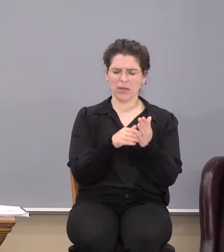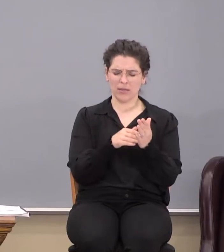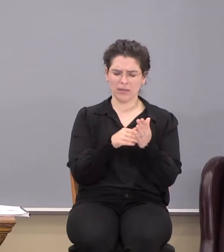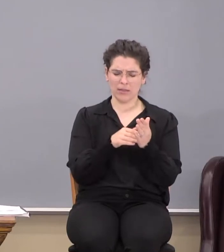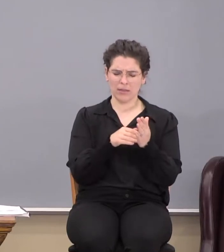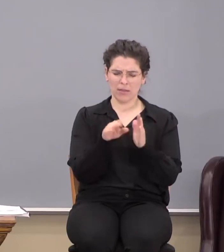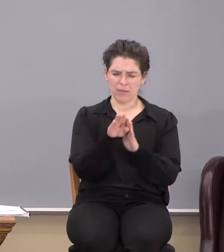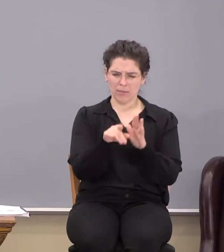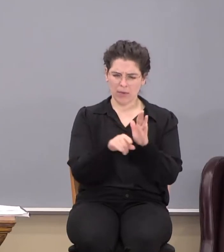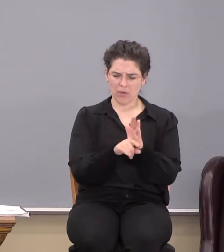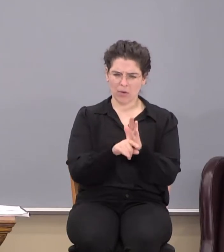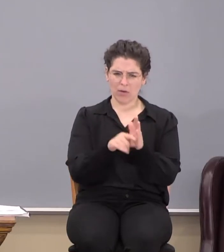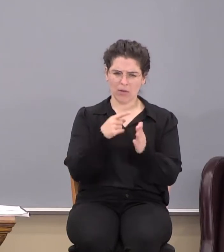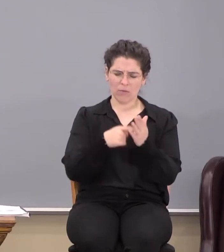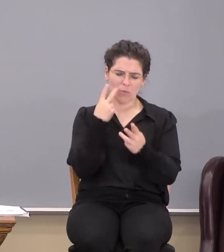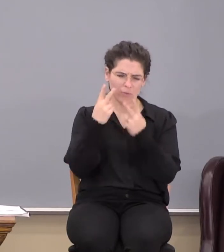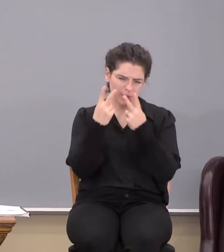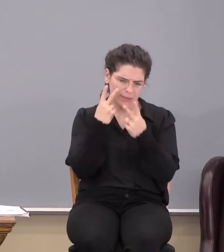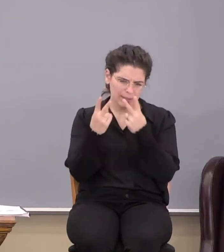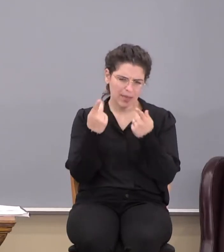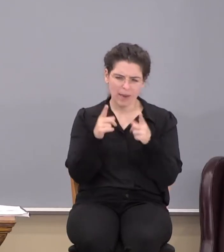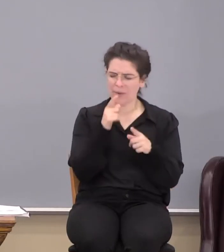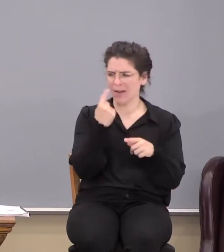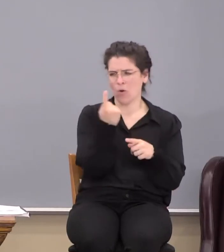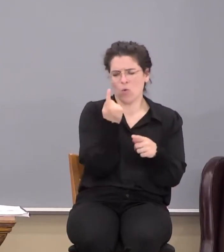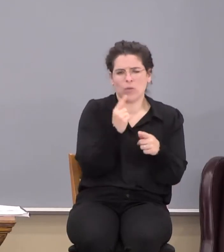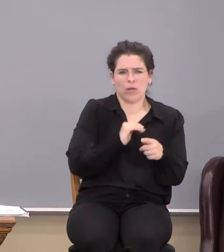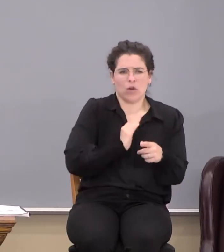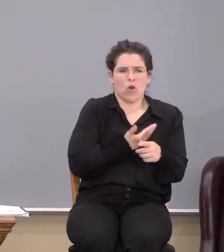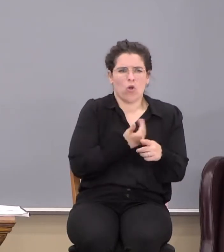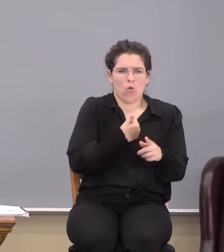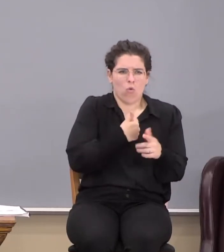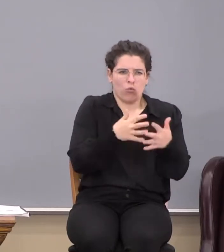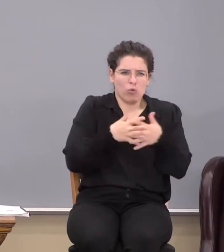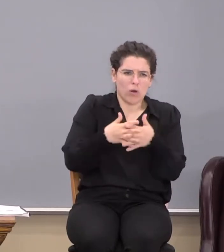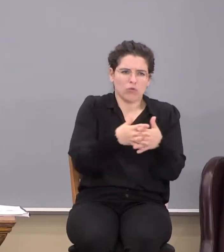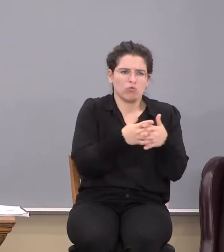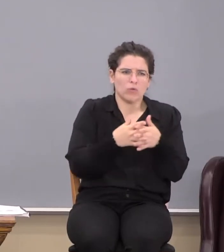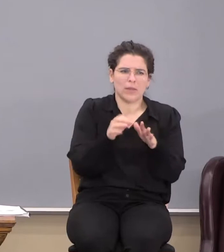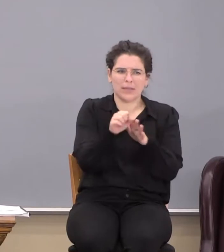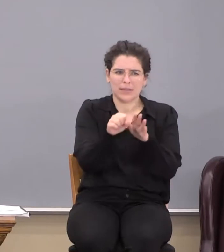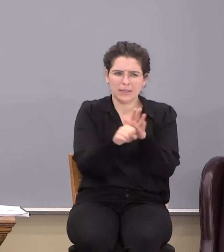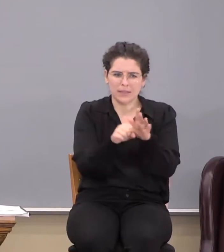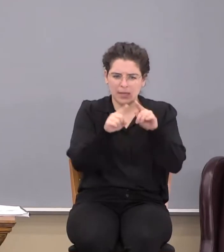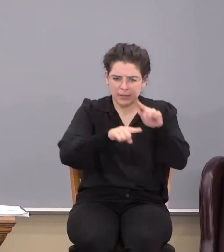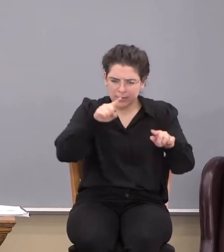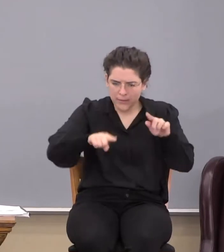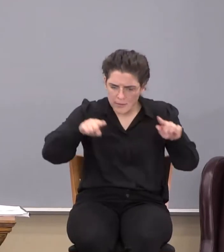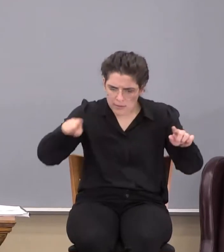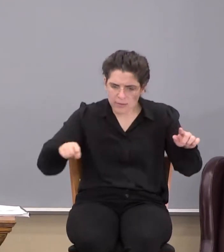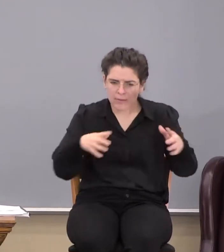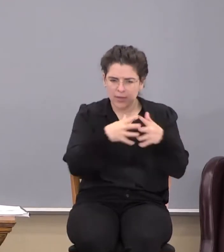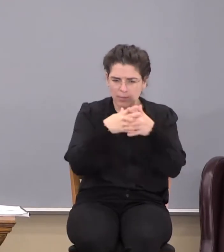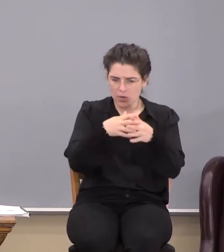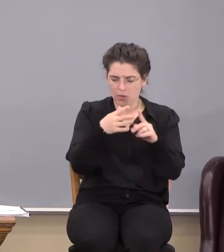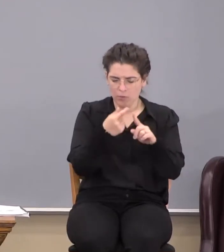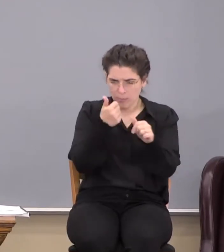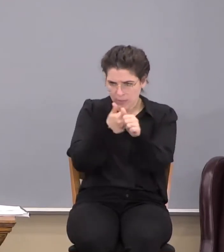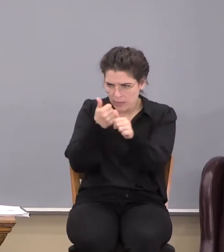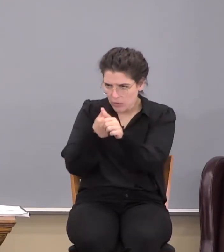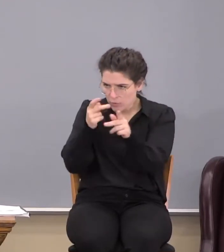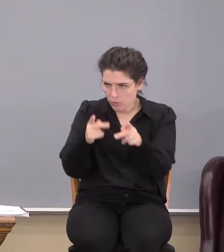background of what we see happening, not only, of course, in our own country, and in the various states, the various states that each of us are from.